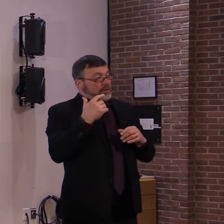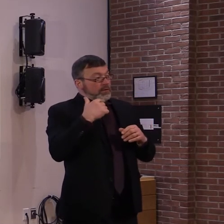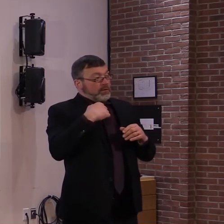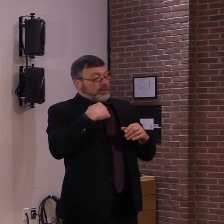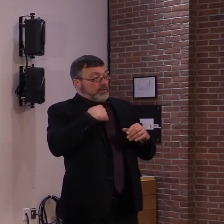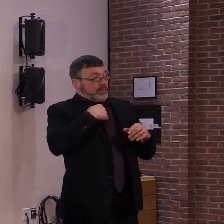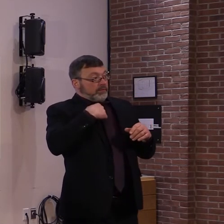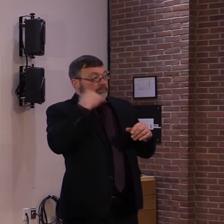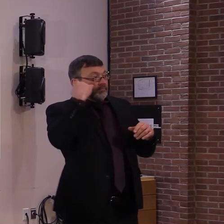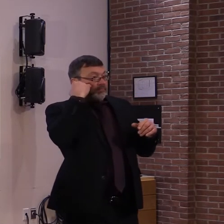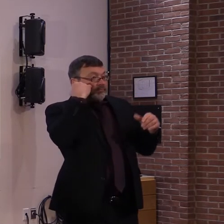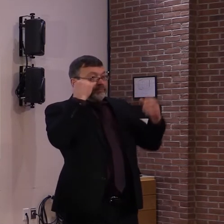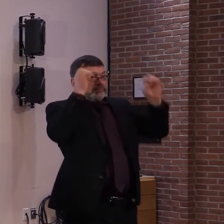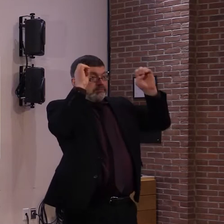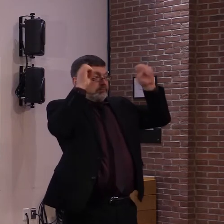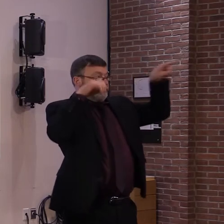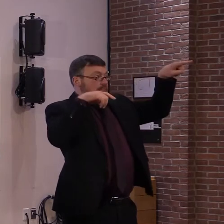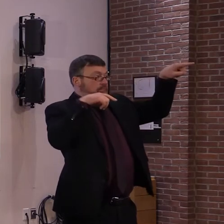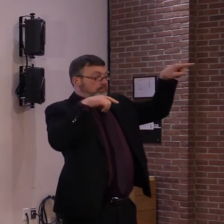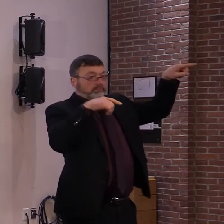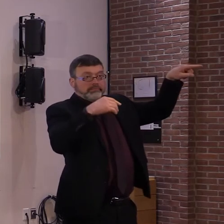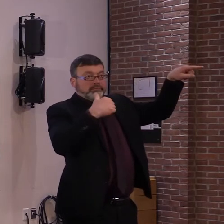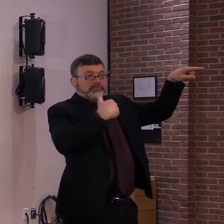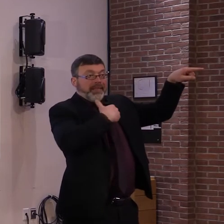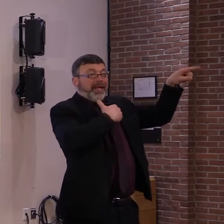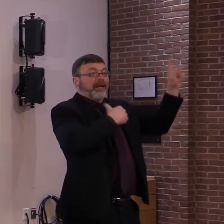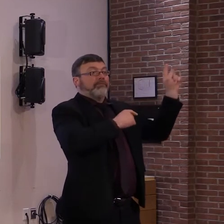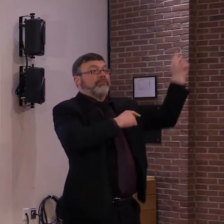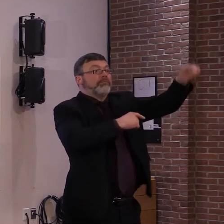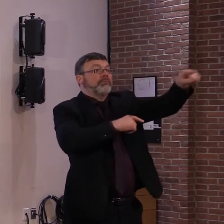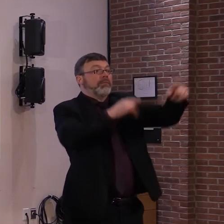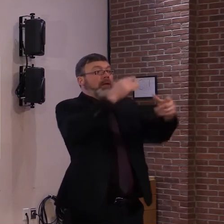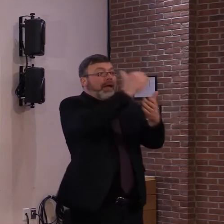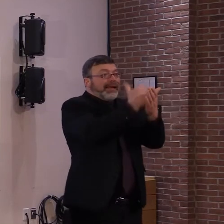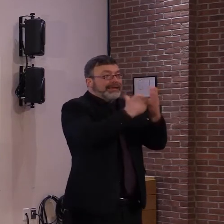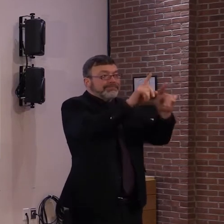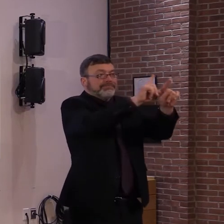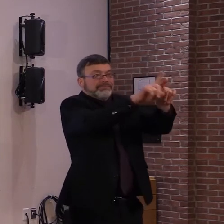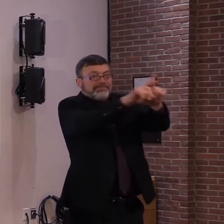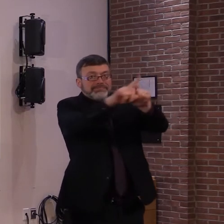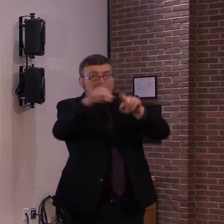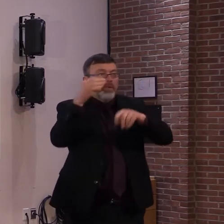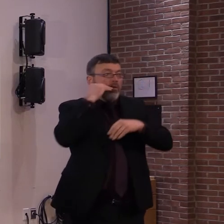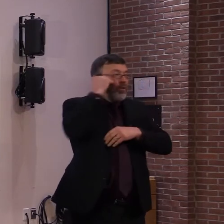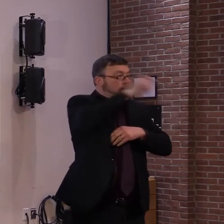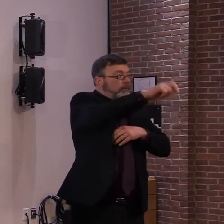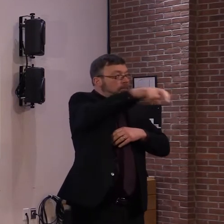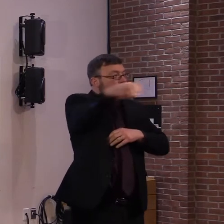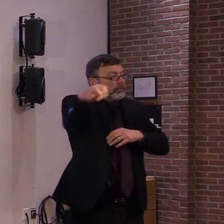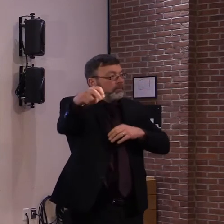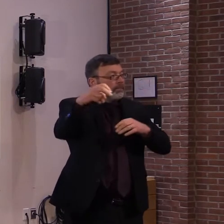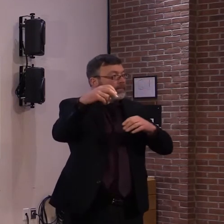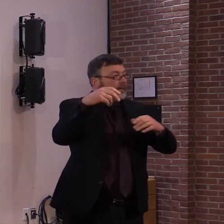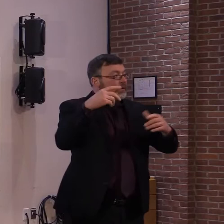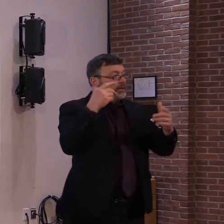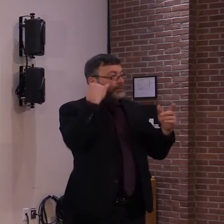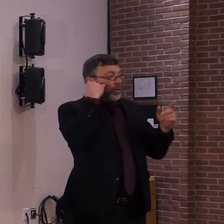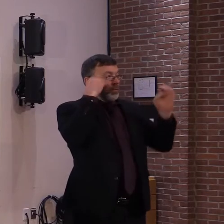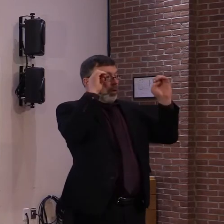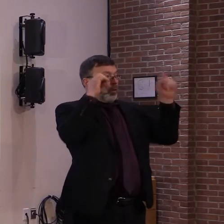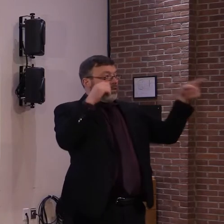available and if we can move up a scheduled, uh, visit on a homebound person, that's probably what we would do.